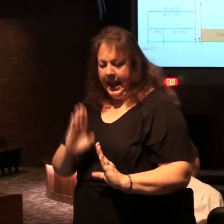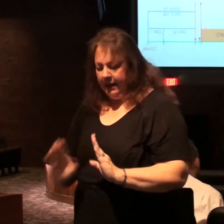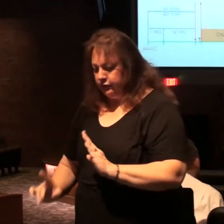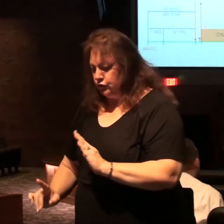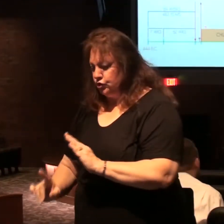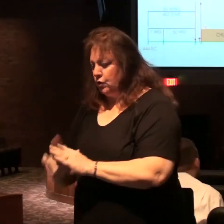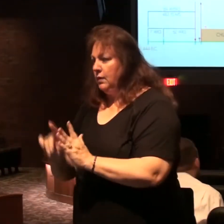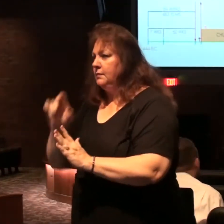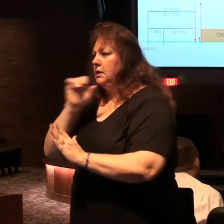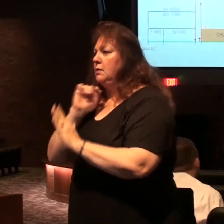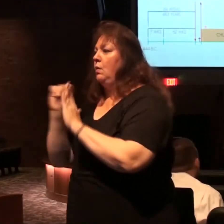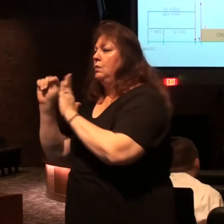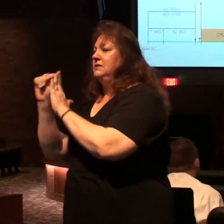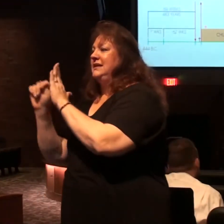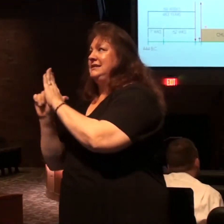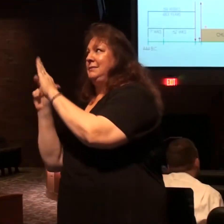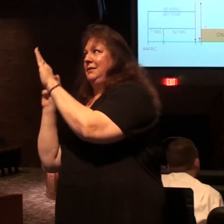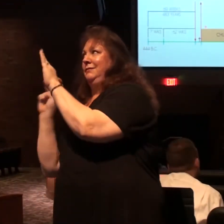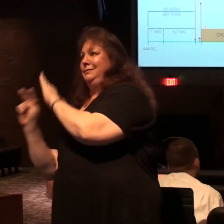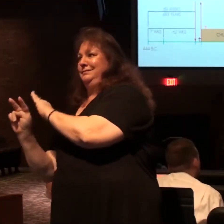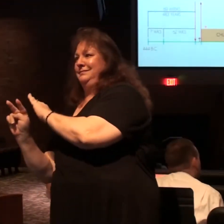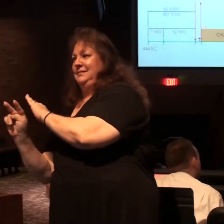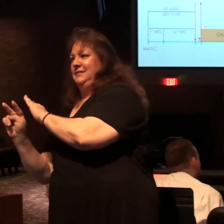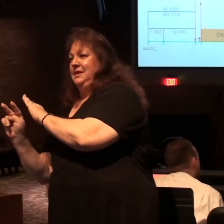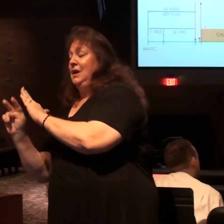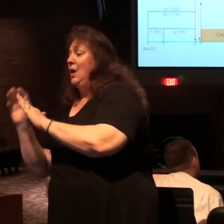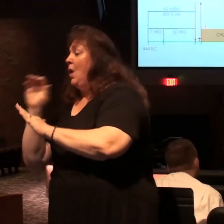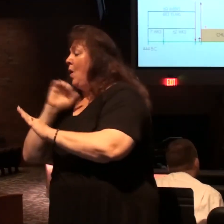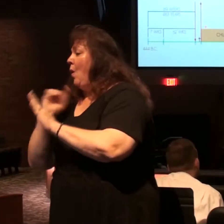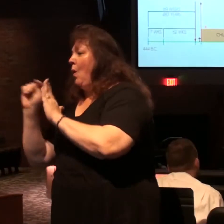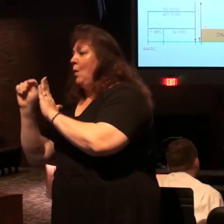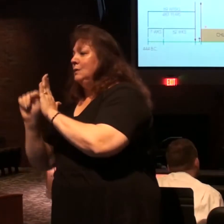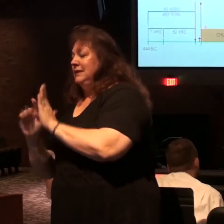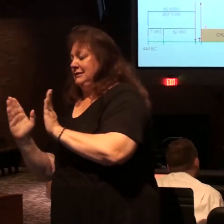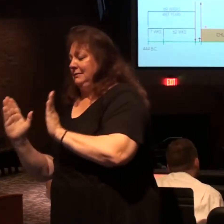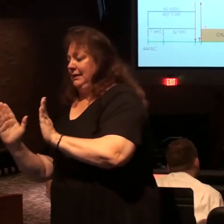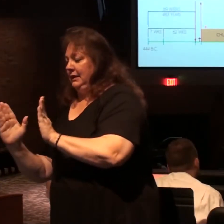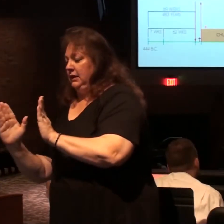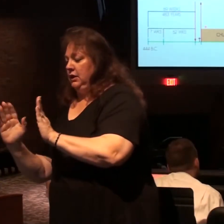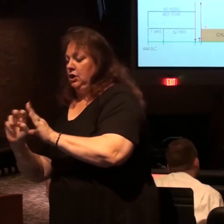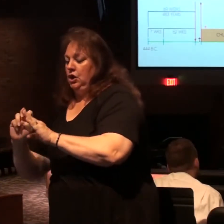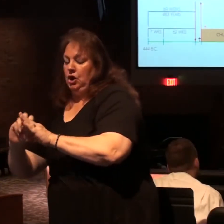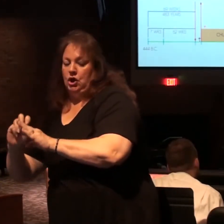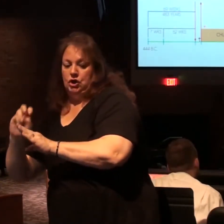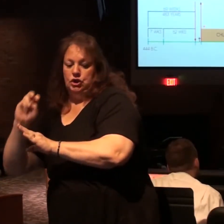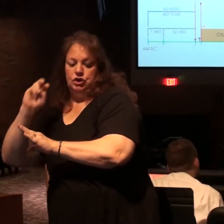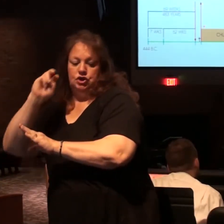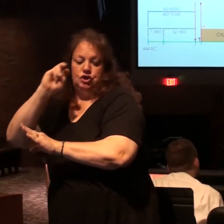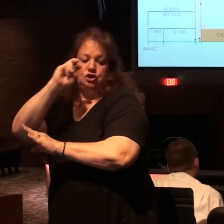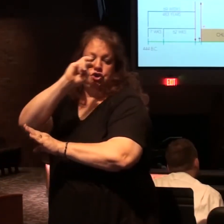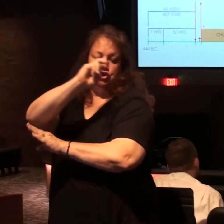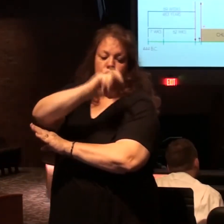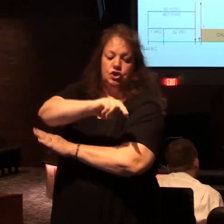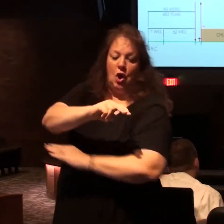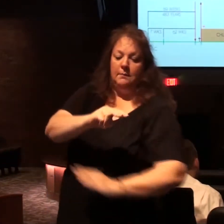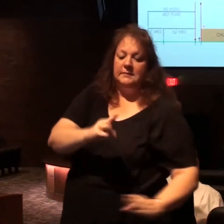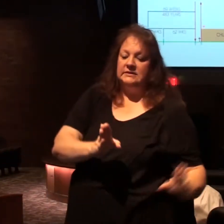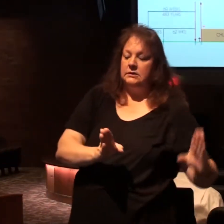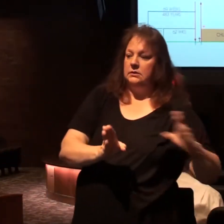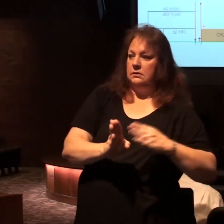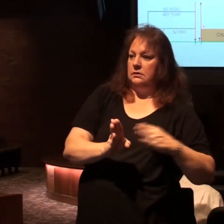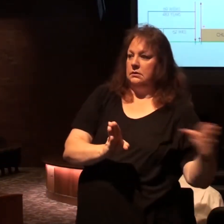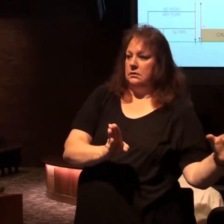Testament prophecy so Old Testament prophecy jumps from the resurrection of Christ and events around that